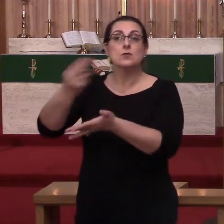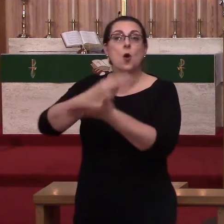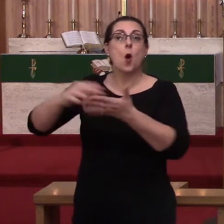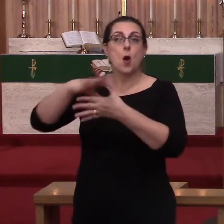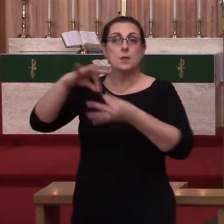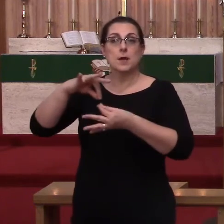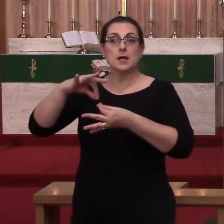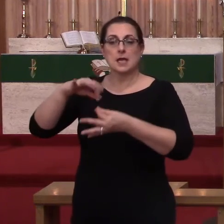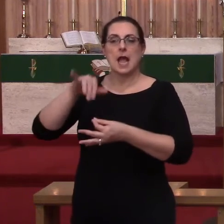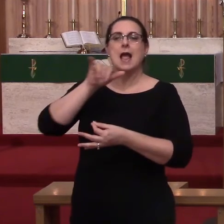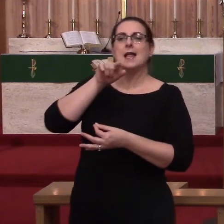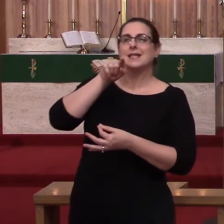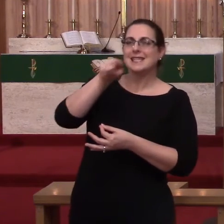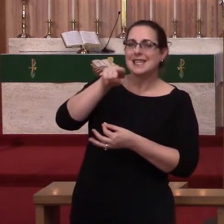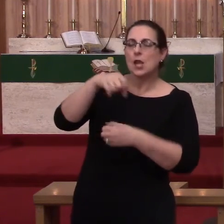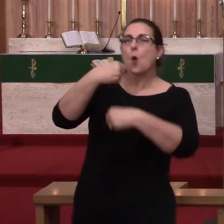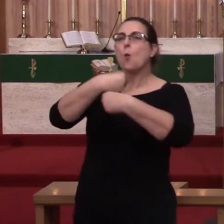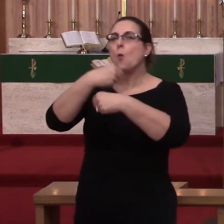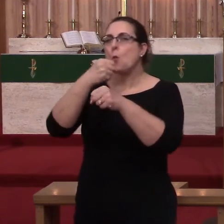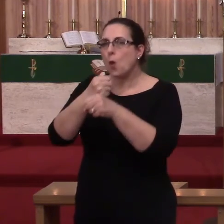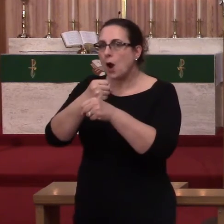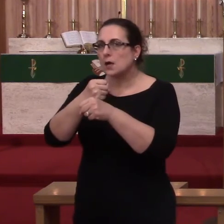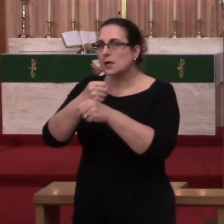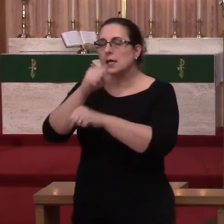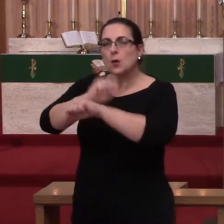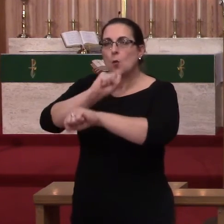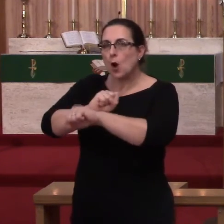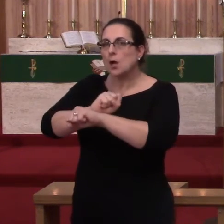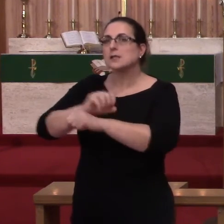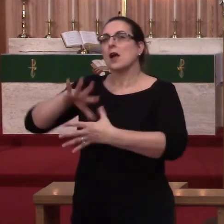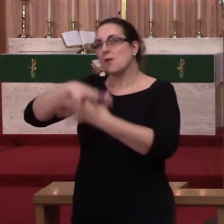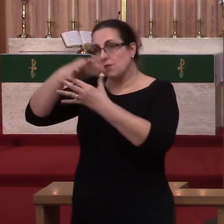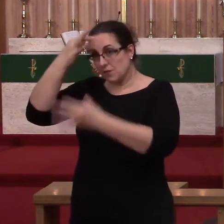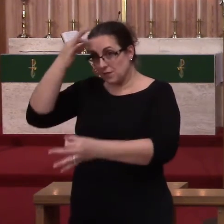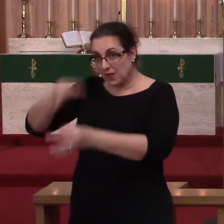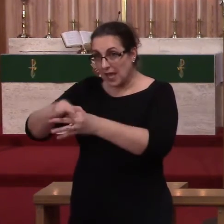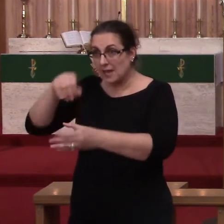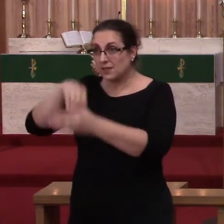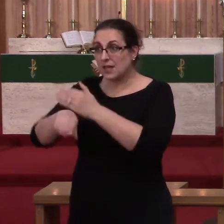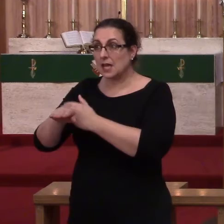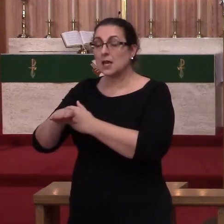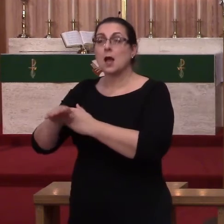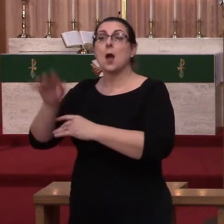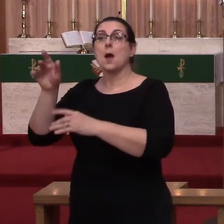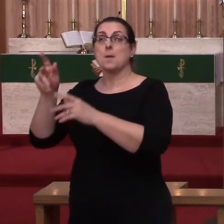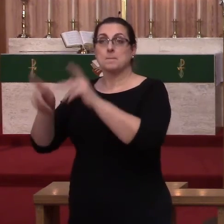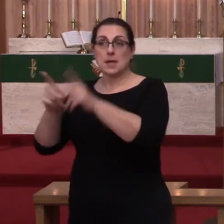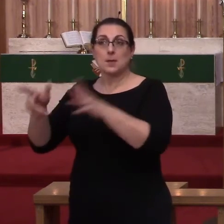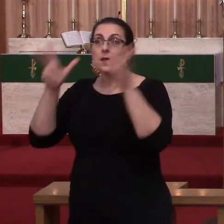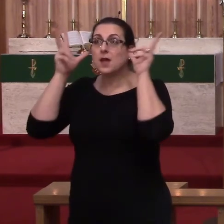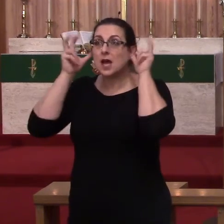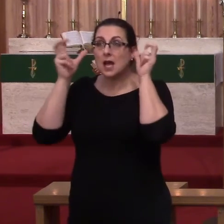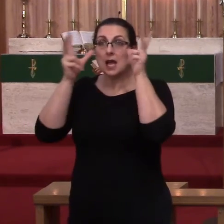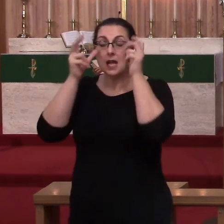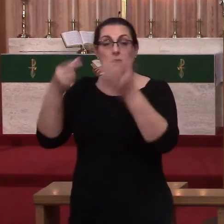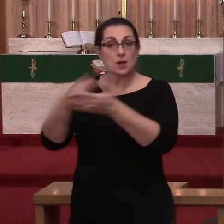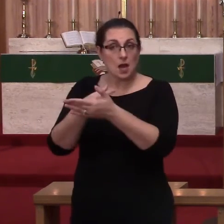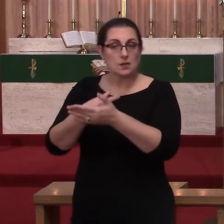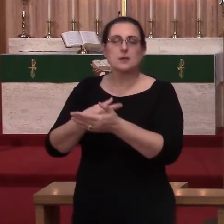faith when and where He pleases in those who hear the gospel. And the gospel teaches that we have a